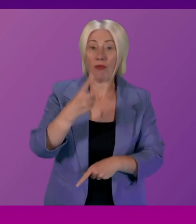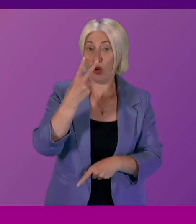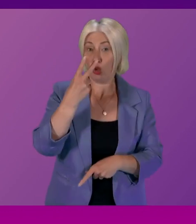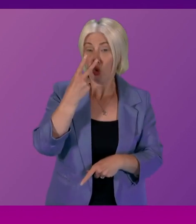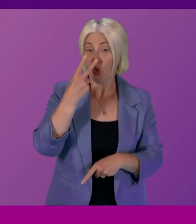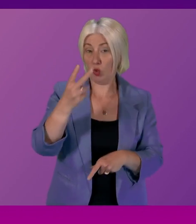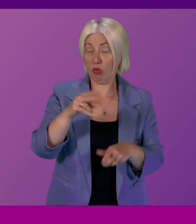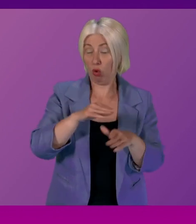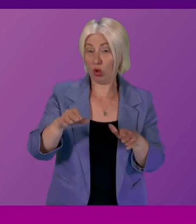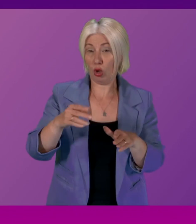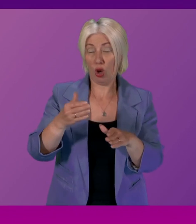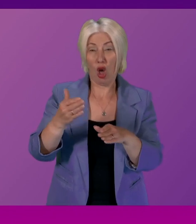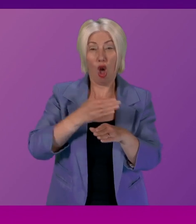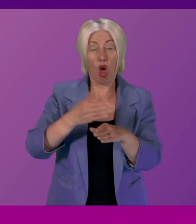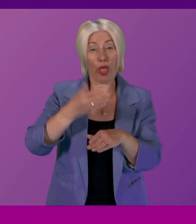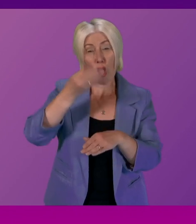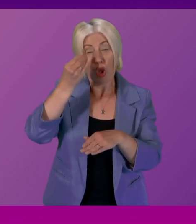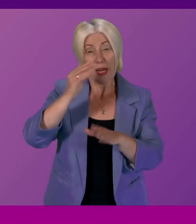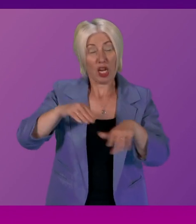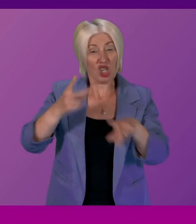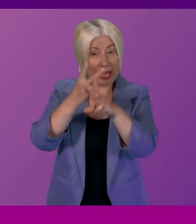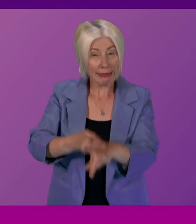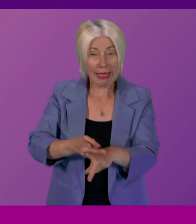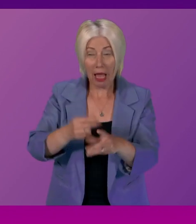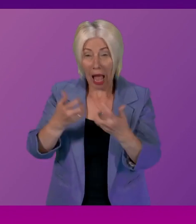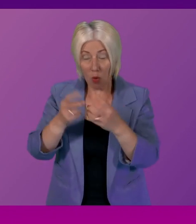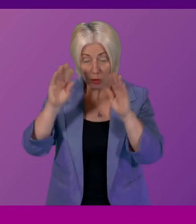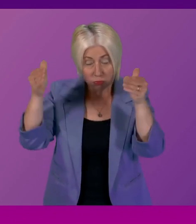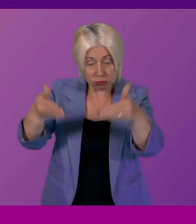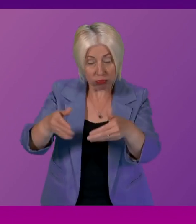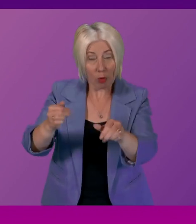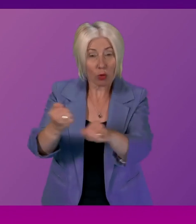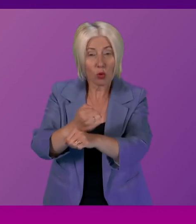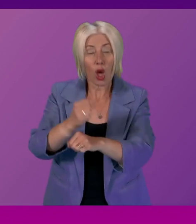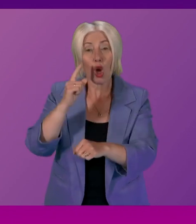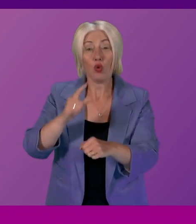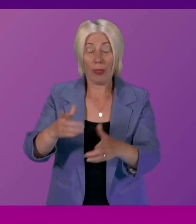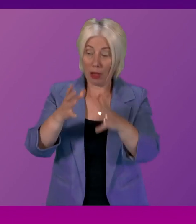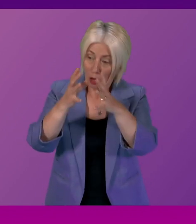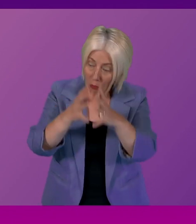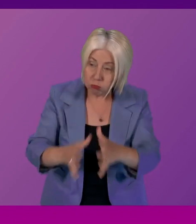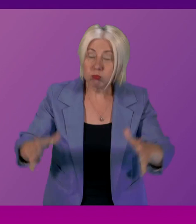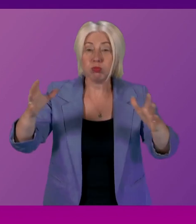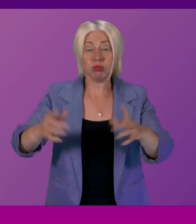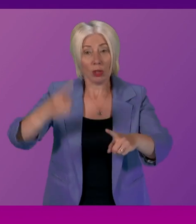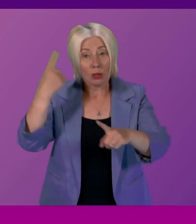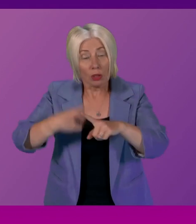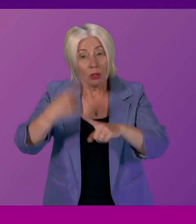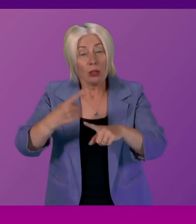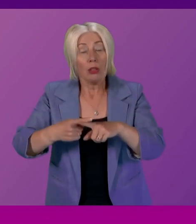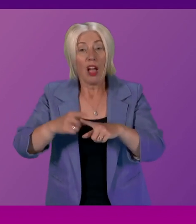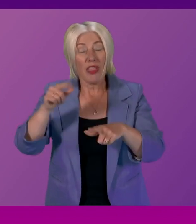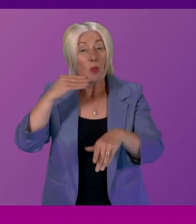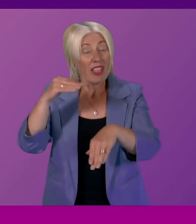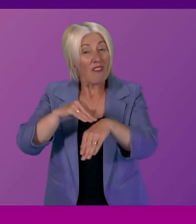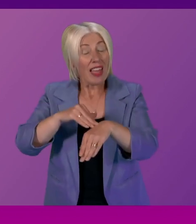care so do you feel that the child care expansion is large enough and quick enough to have an impact on child poverty